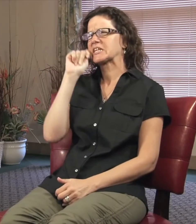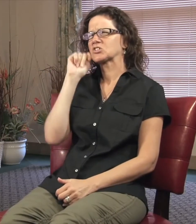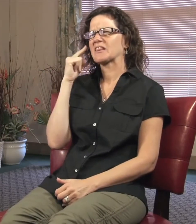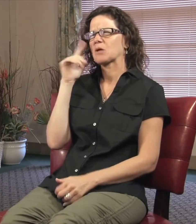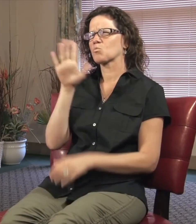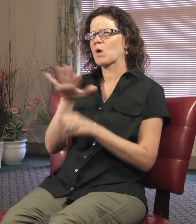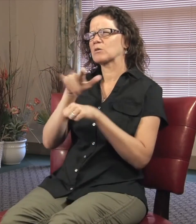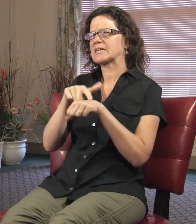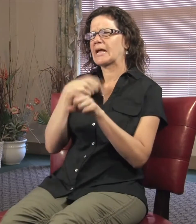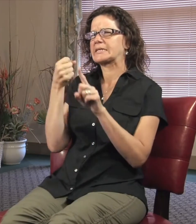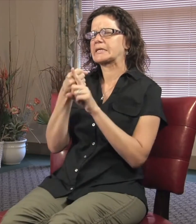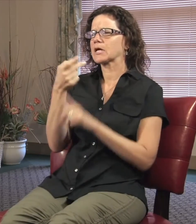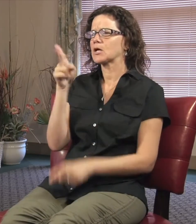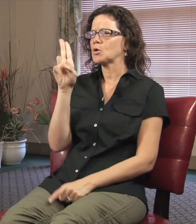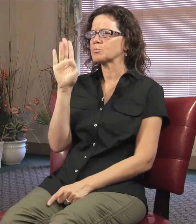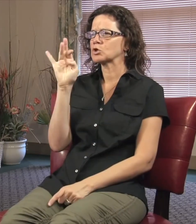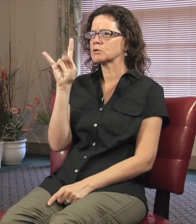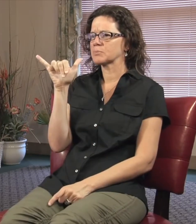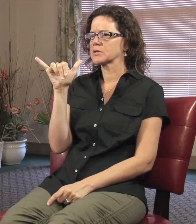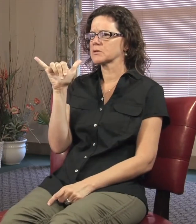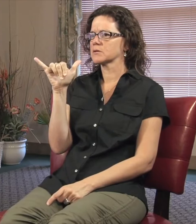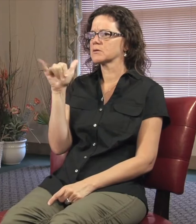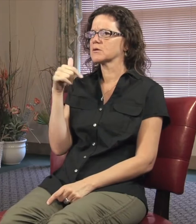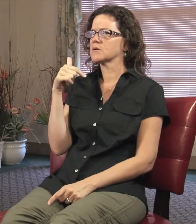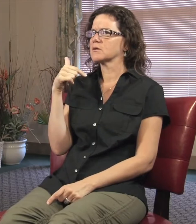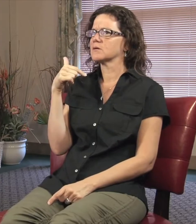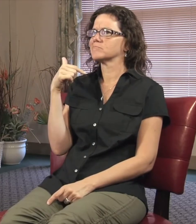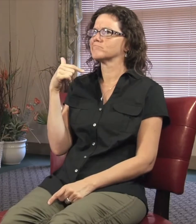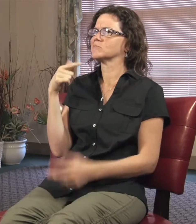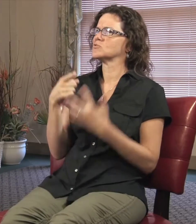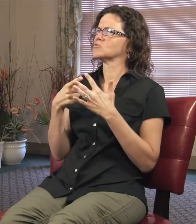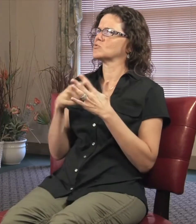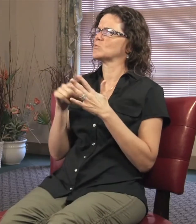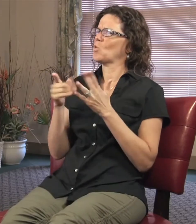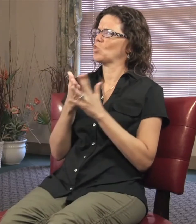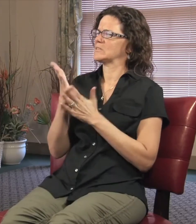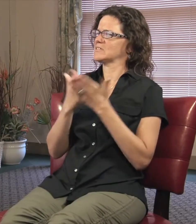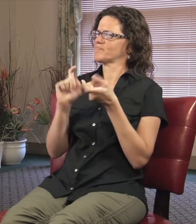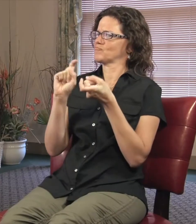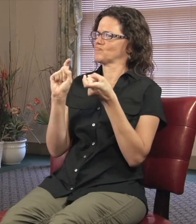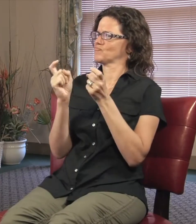I think when I was 13, around the time I hit puberty, and I noticed a lot of physical changes.